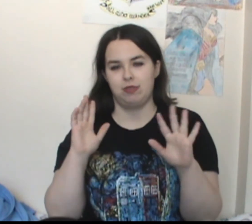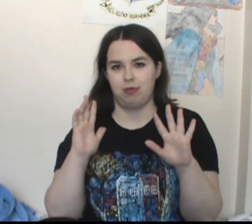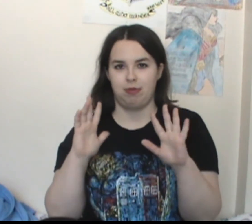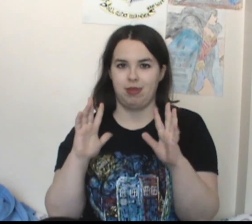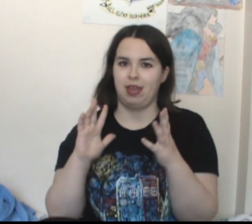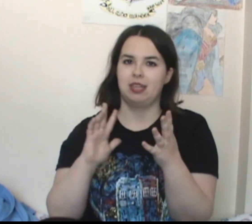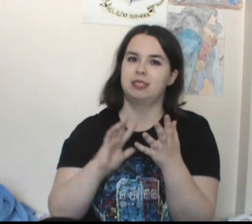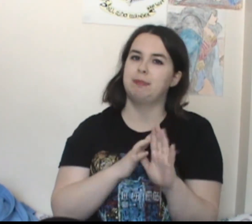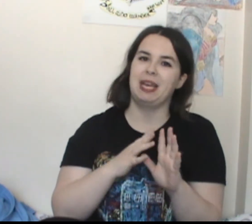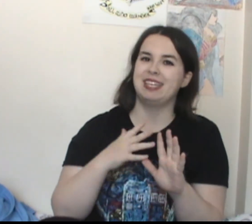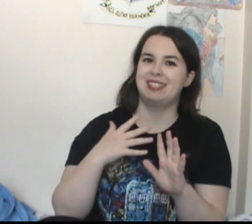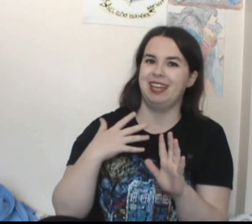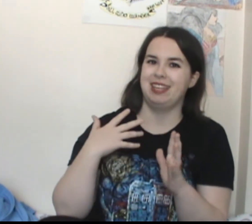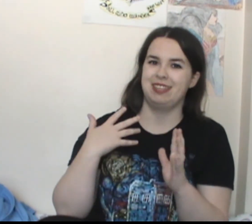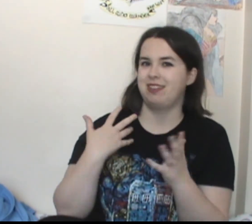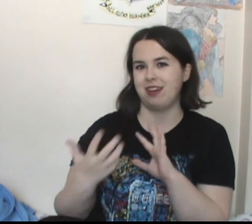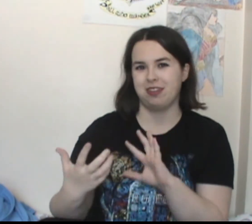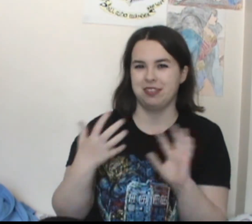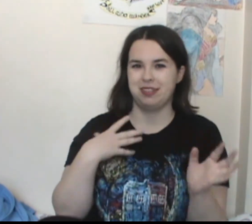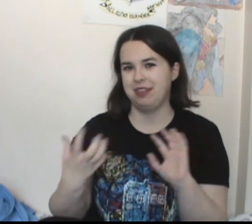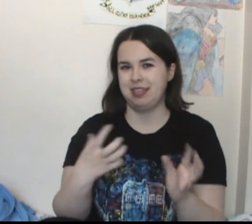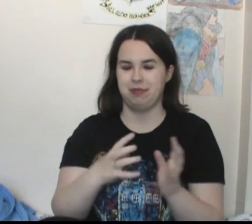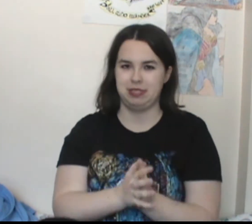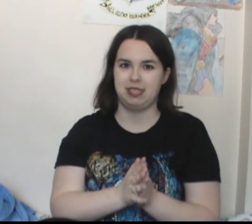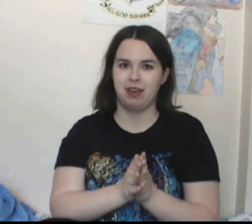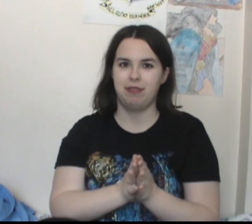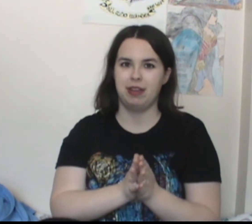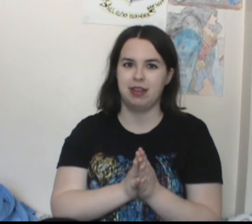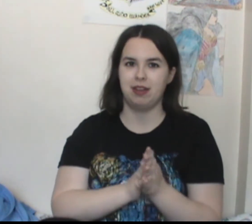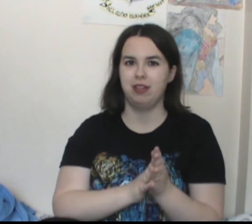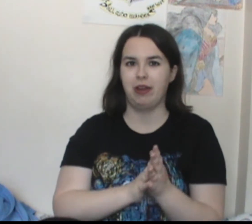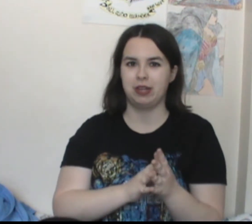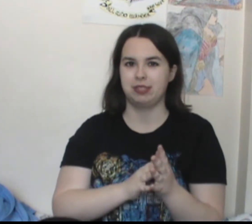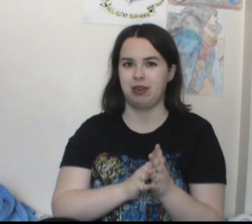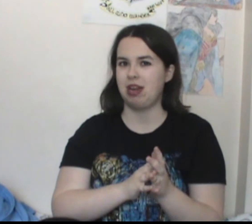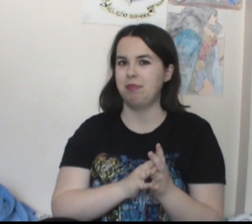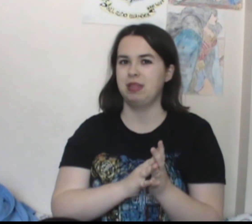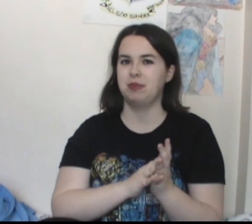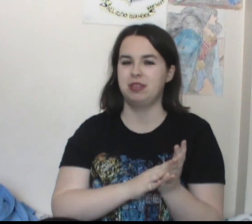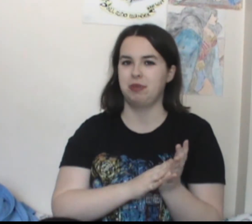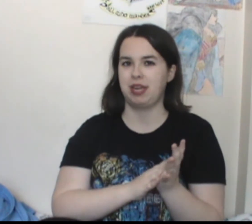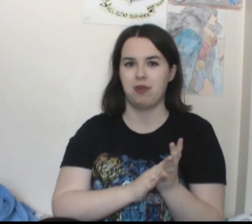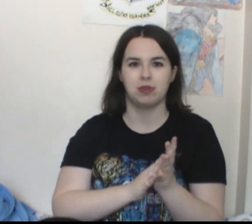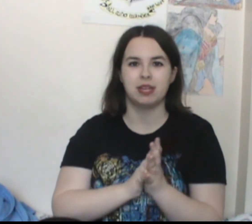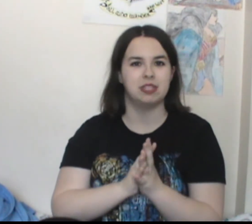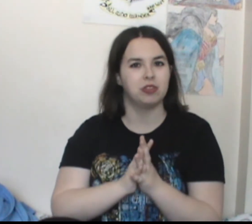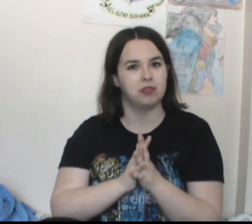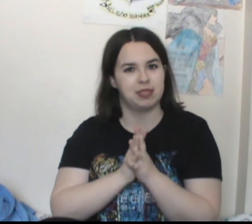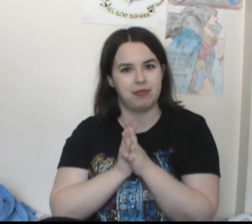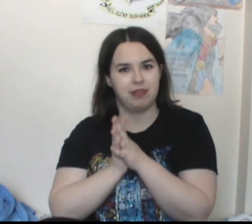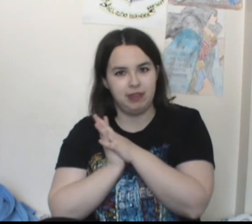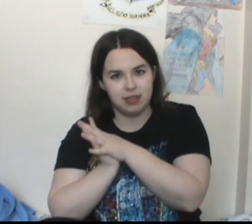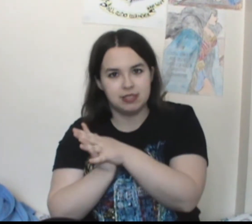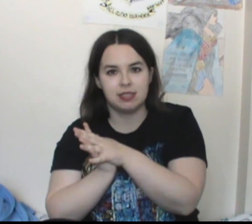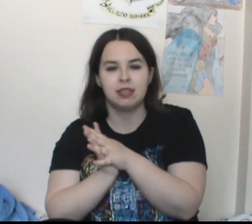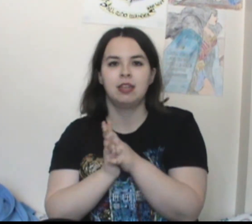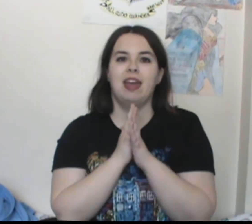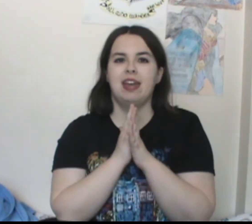like space and doctors and all that different stuff. And Alara sort of had to be the one to encounter each of those different fears. And